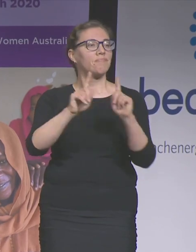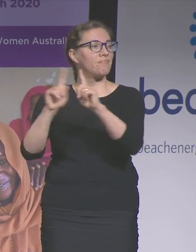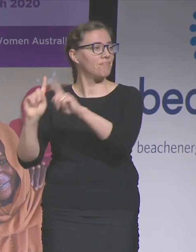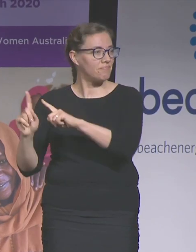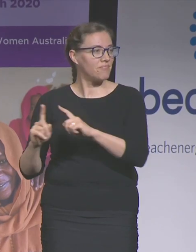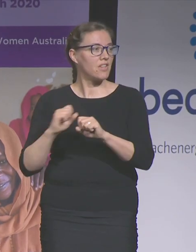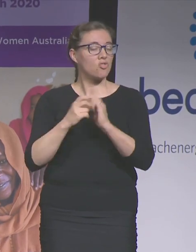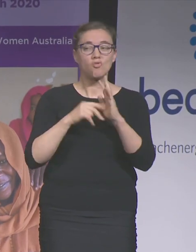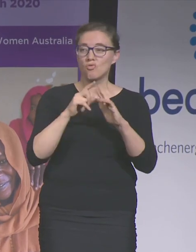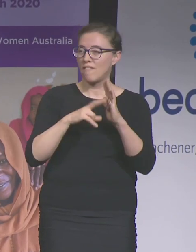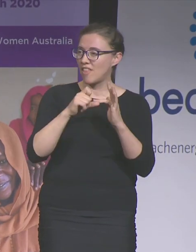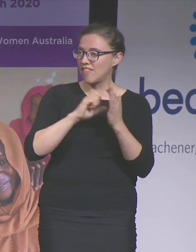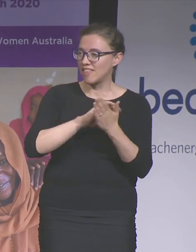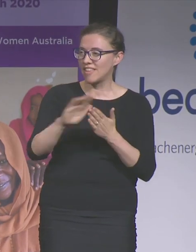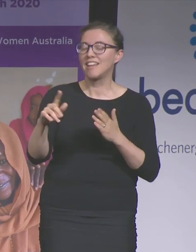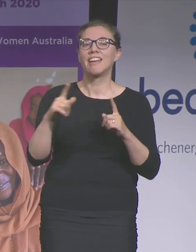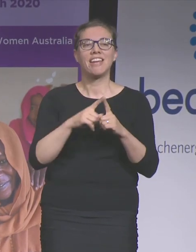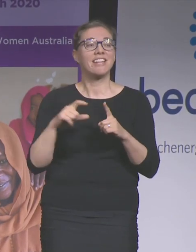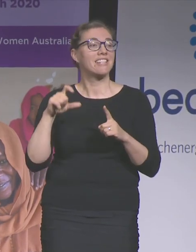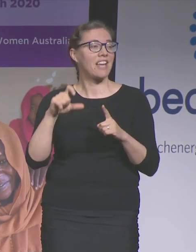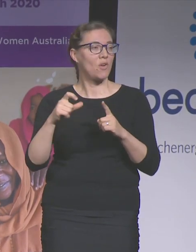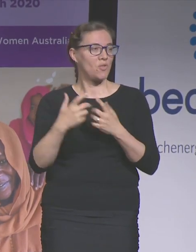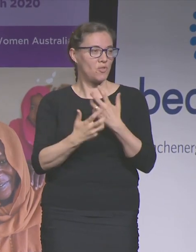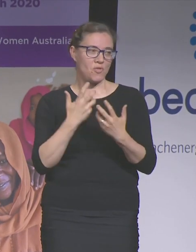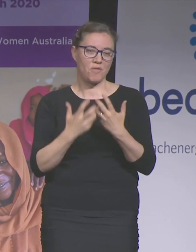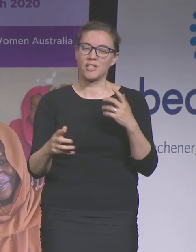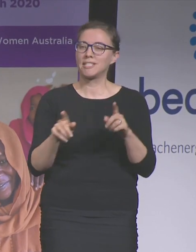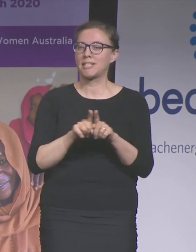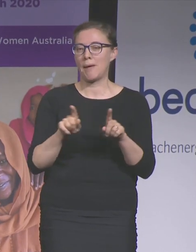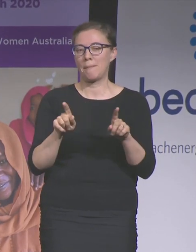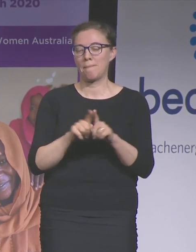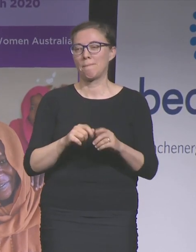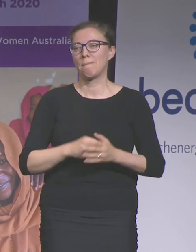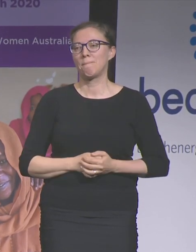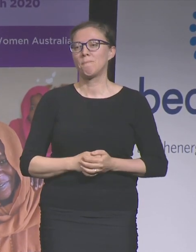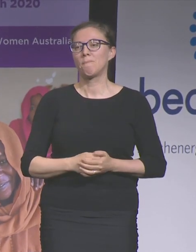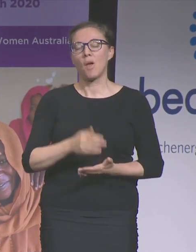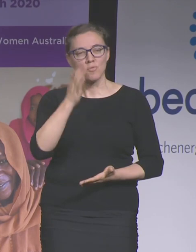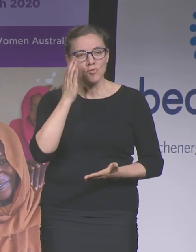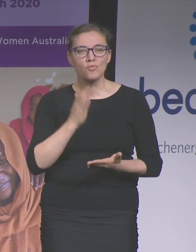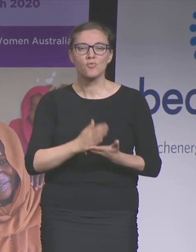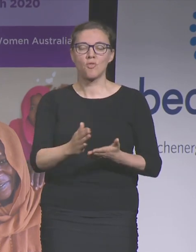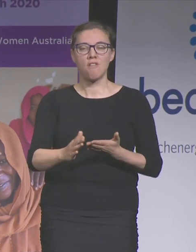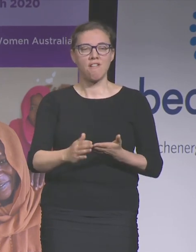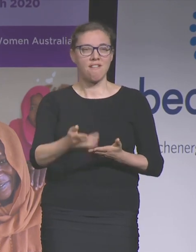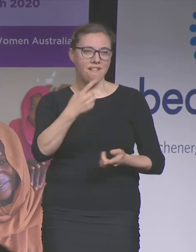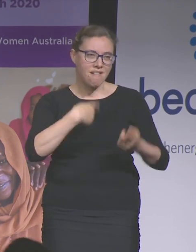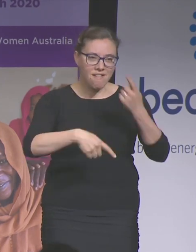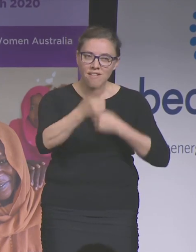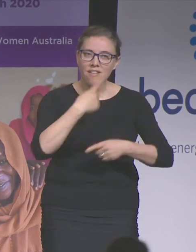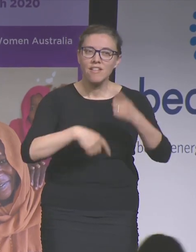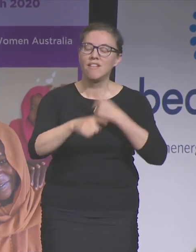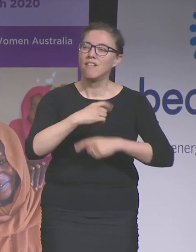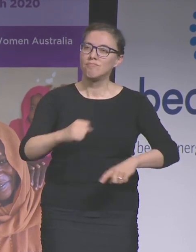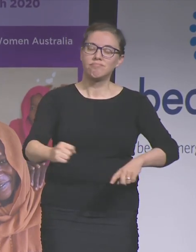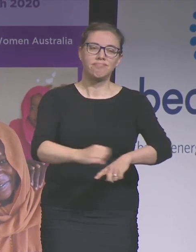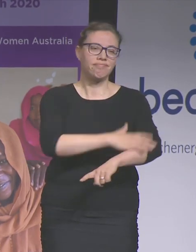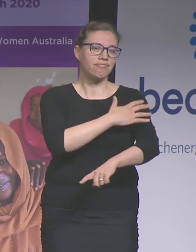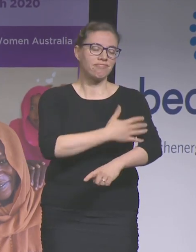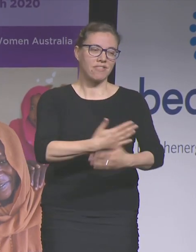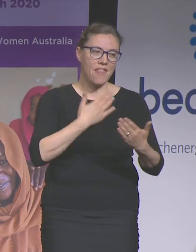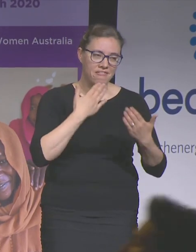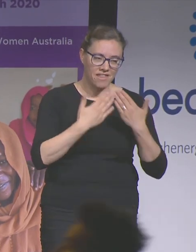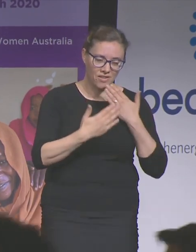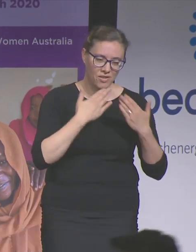Universities. I'm sure we will have plenty to listen to with Elizabeth. Please join me in welcoming to the stage